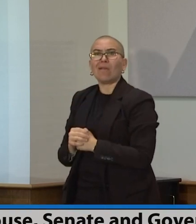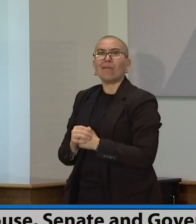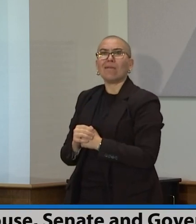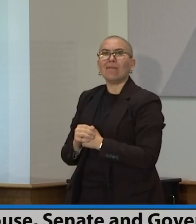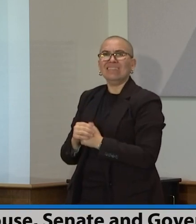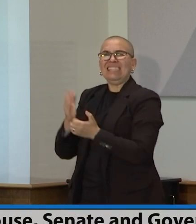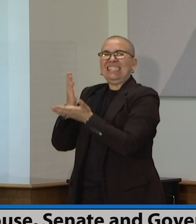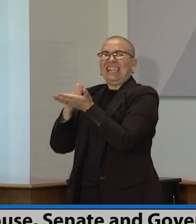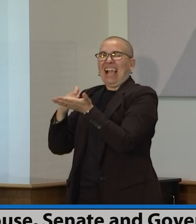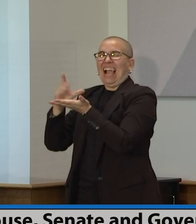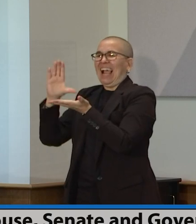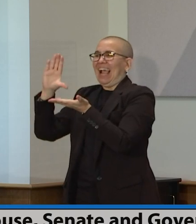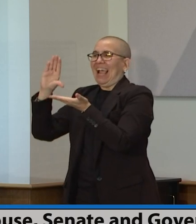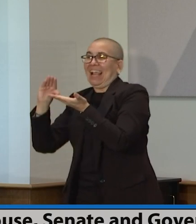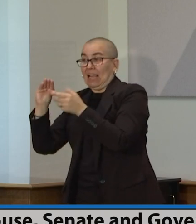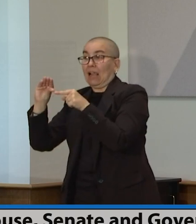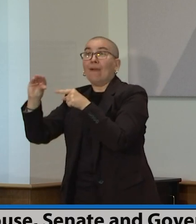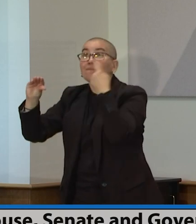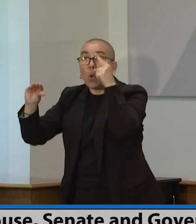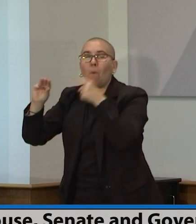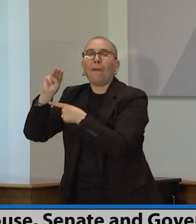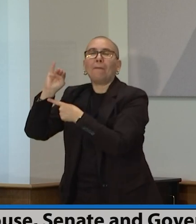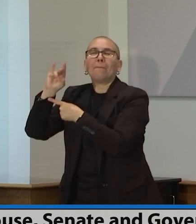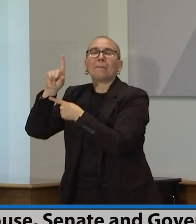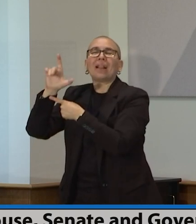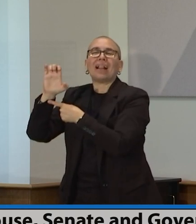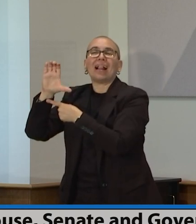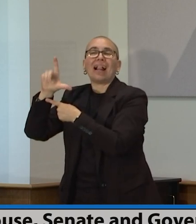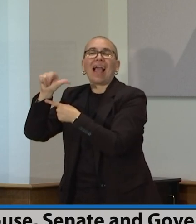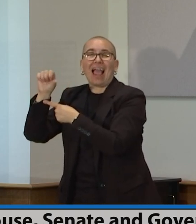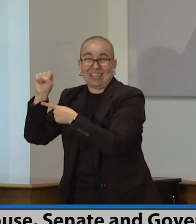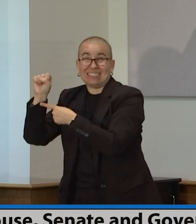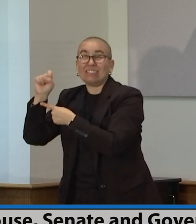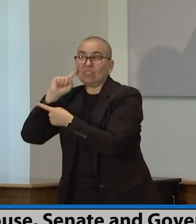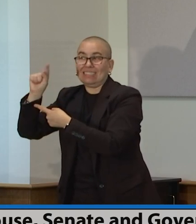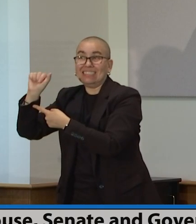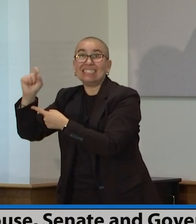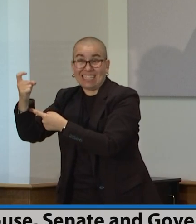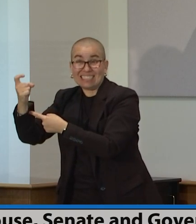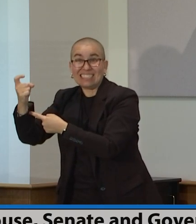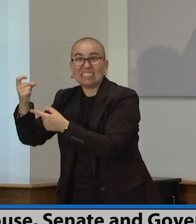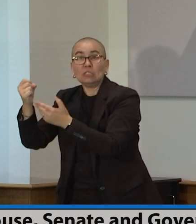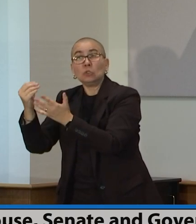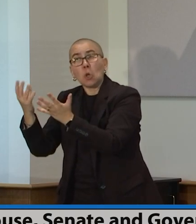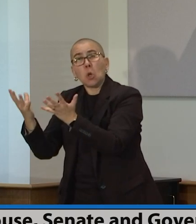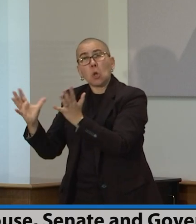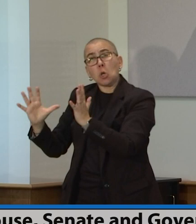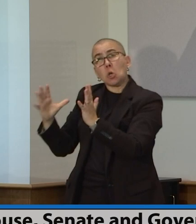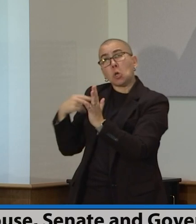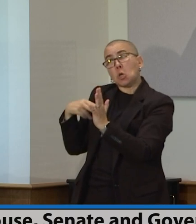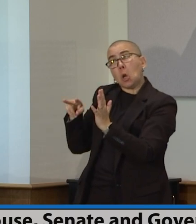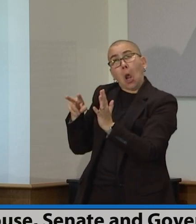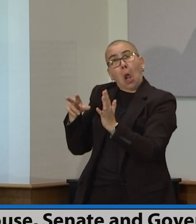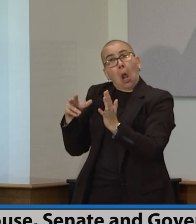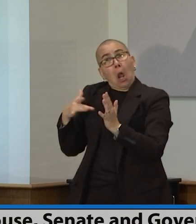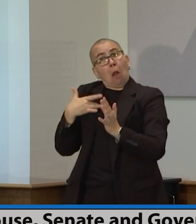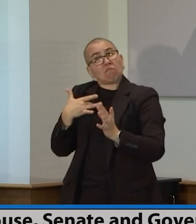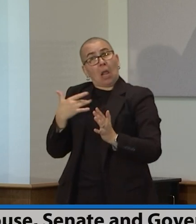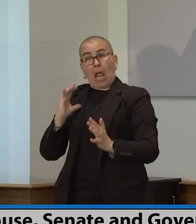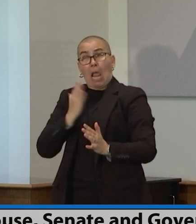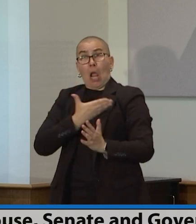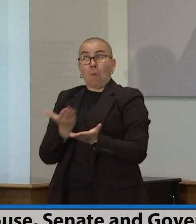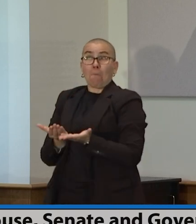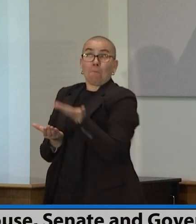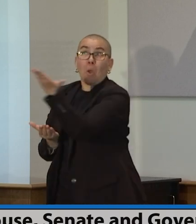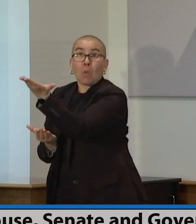And I think we got that. So what I would argue is, is that we got a little bit of each side. I think, again, I'll let